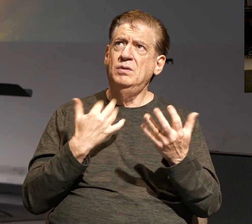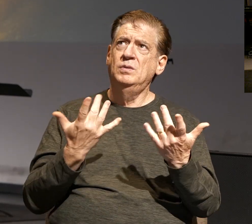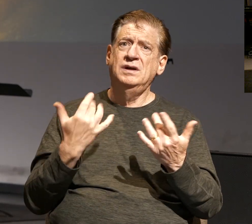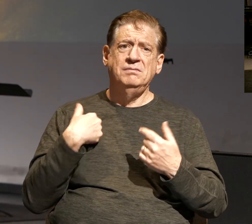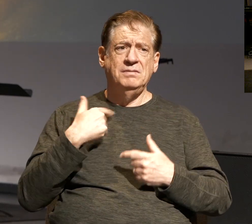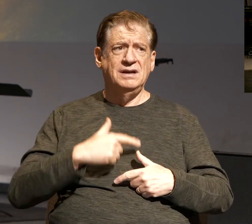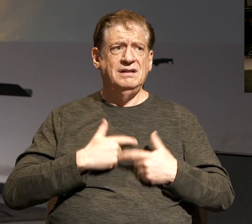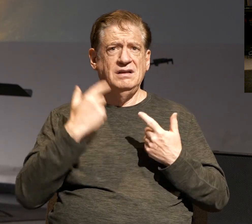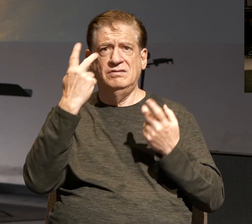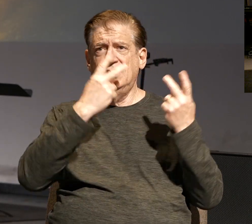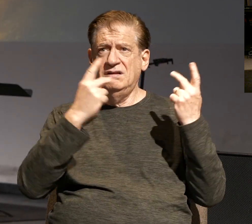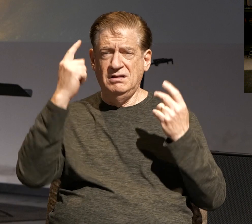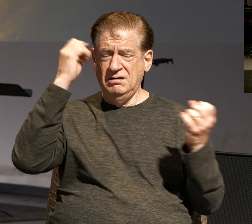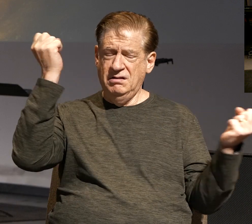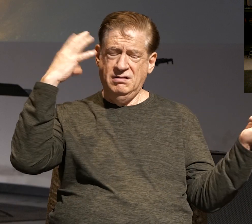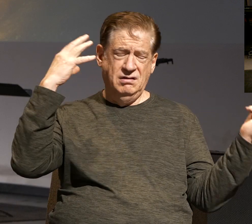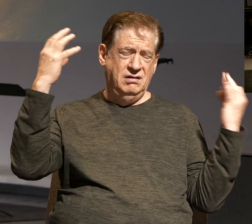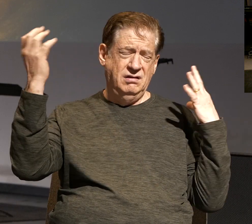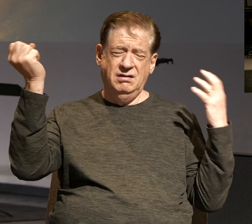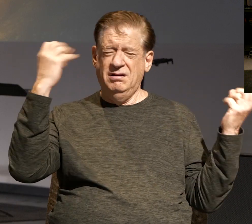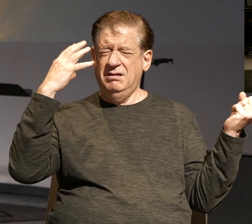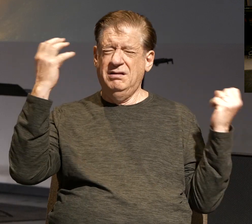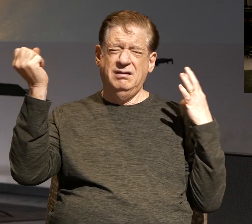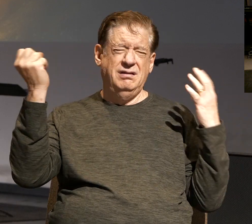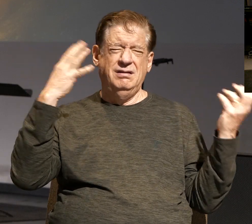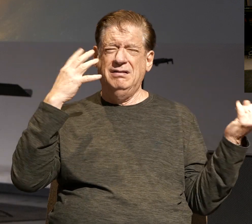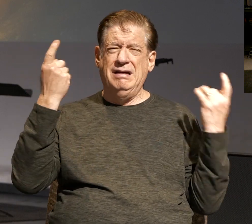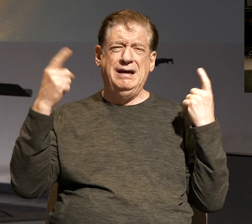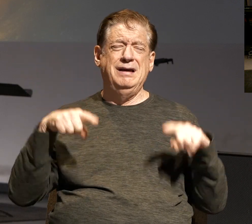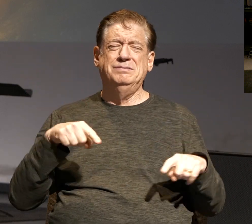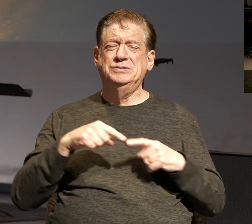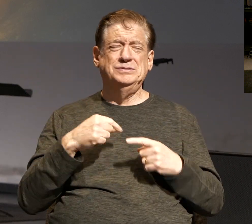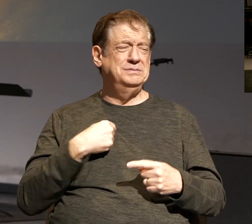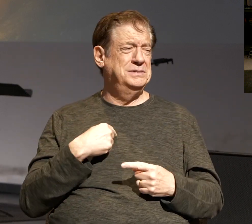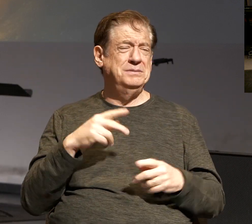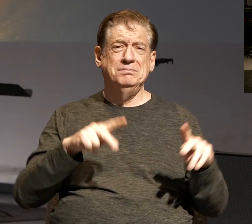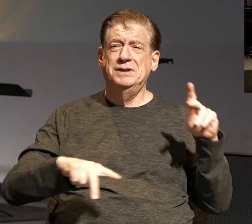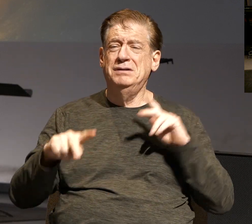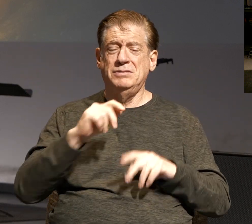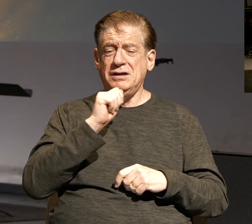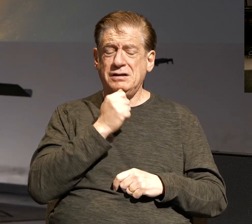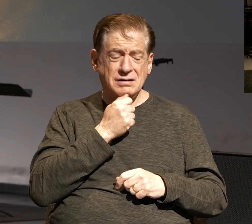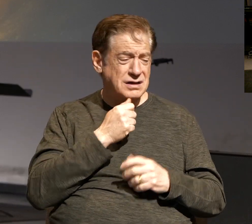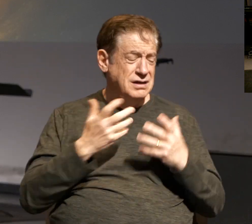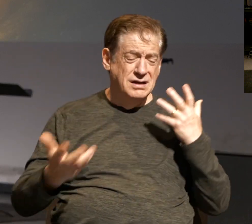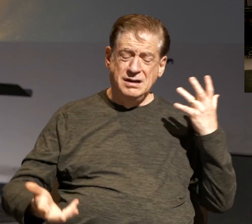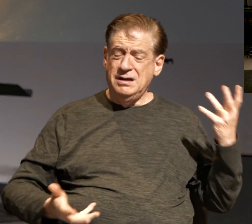all this just garbage is happening to me and people are hurting me and they're turning against me.